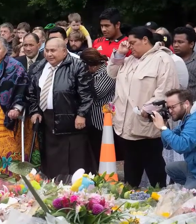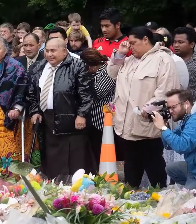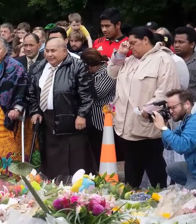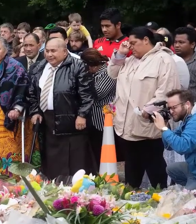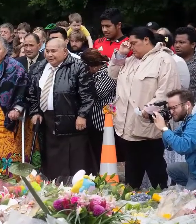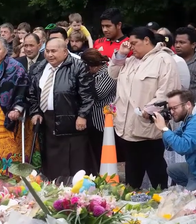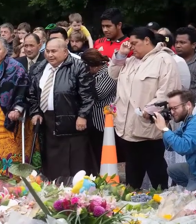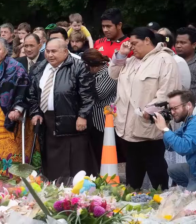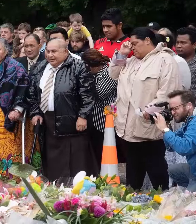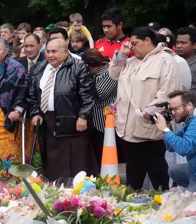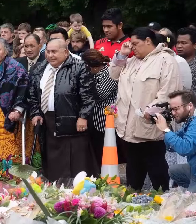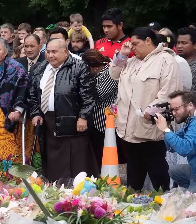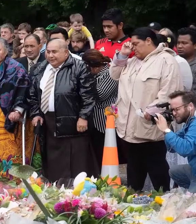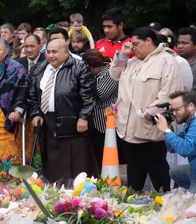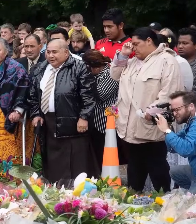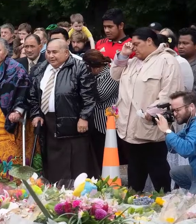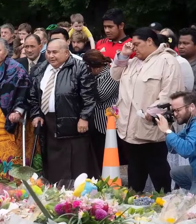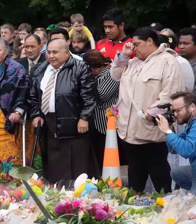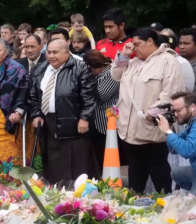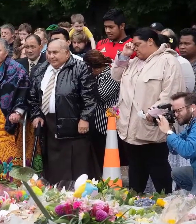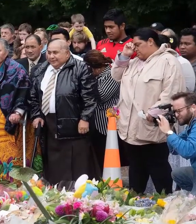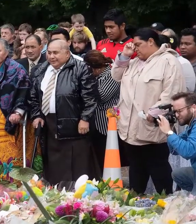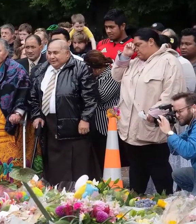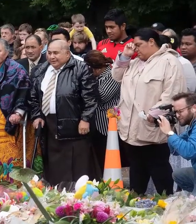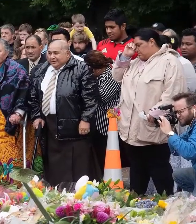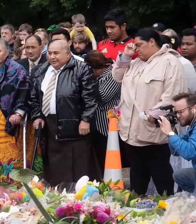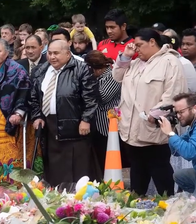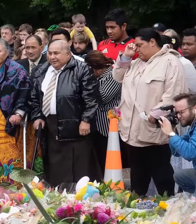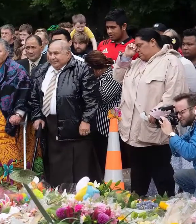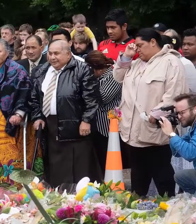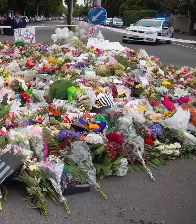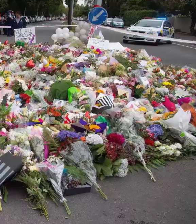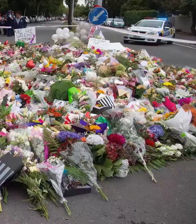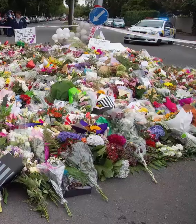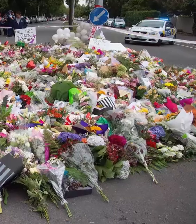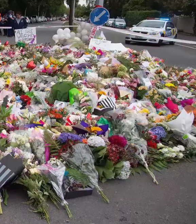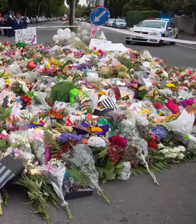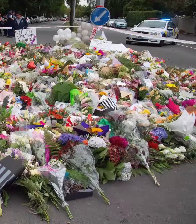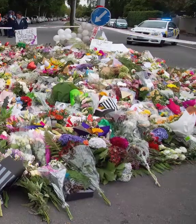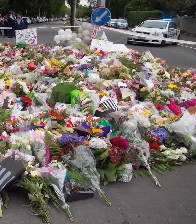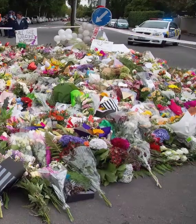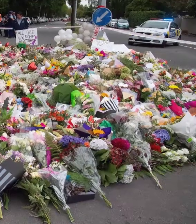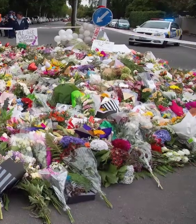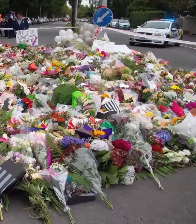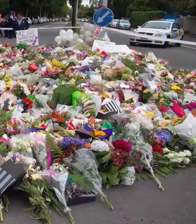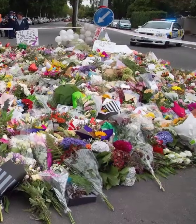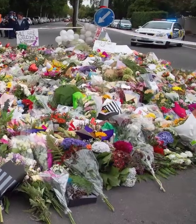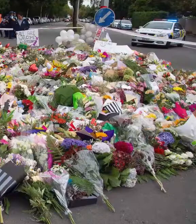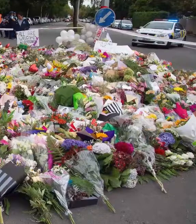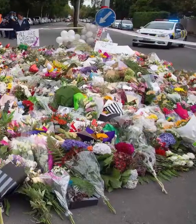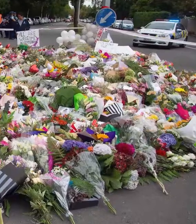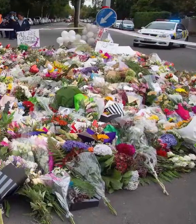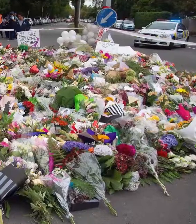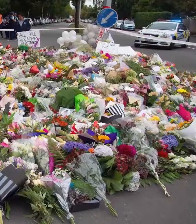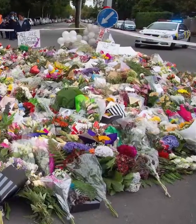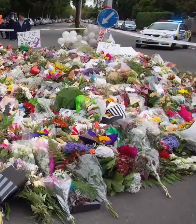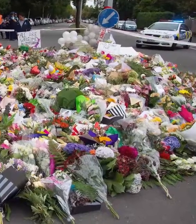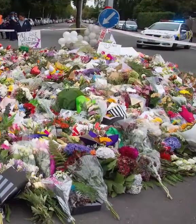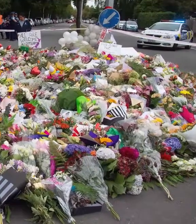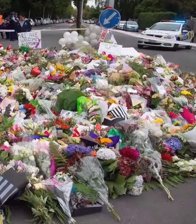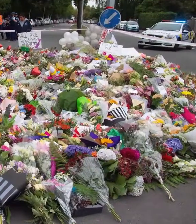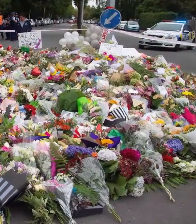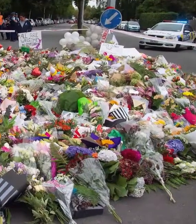whether to ban semi-automatics, and whether to, um, create a gun register? Uh, again, I'll be, uh,